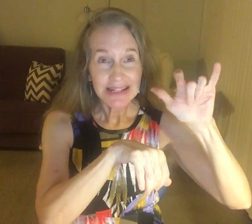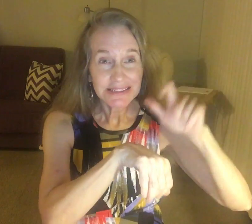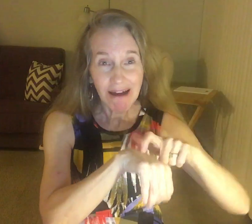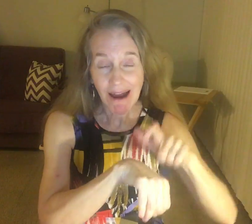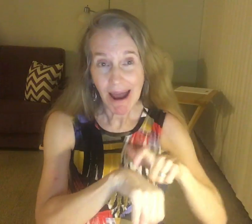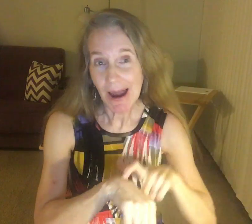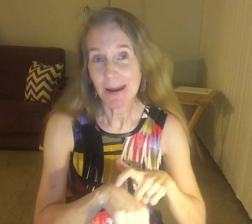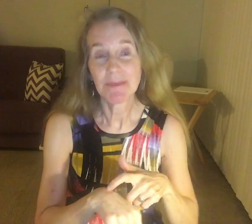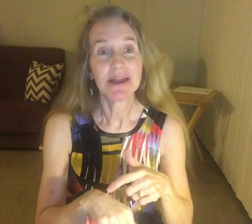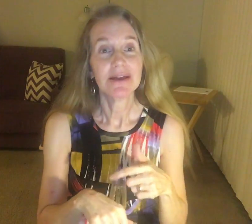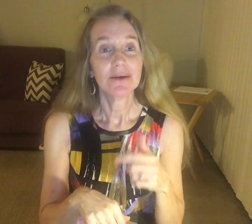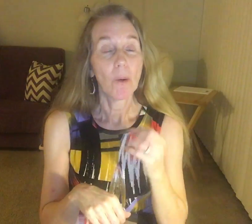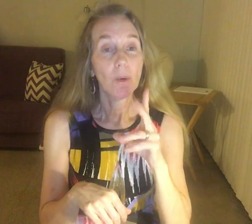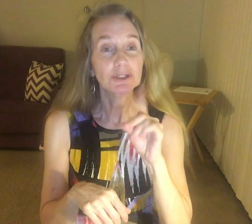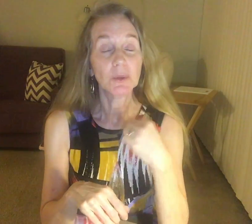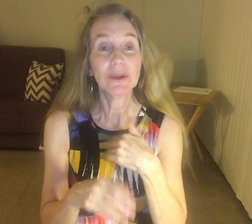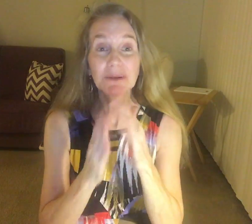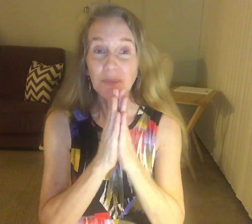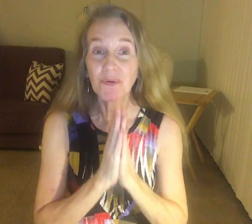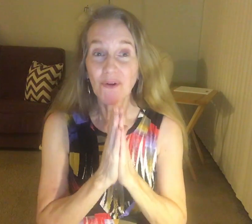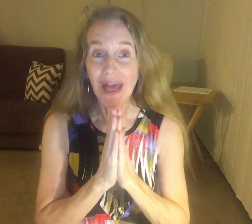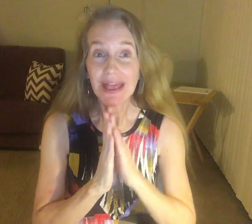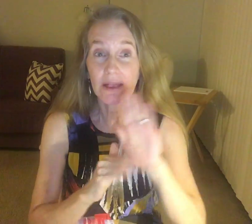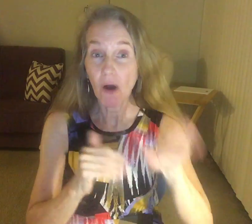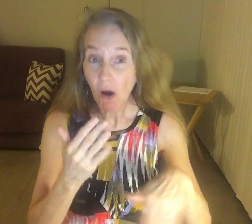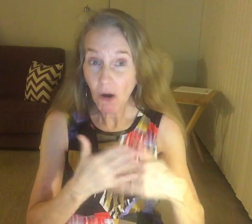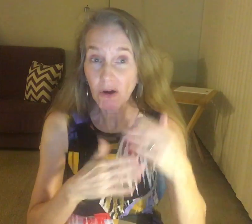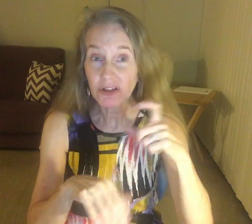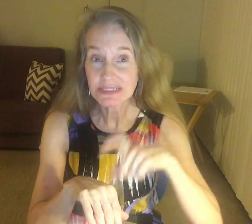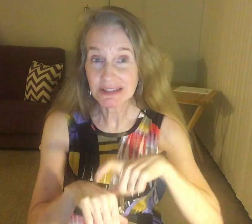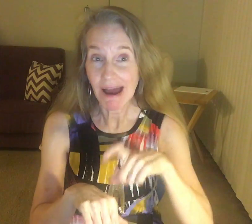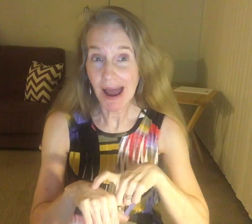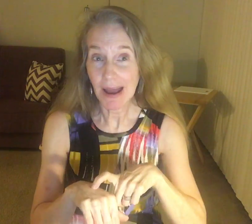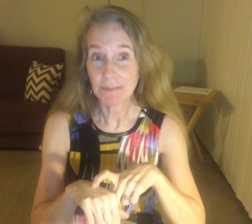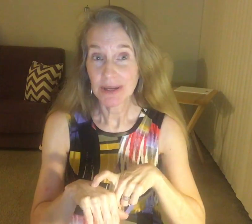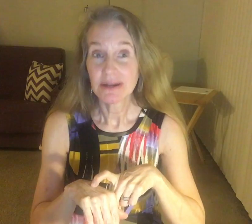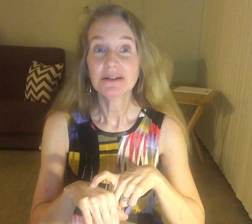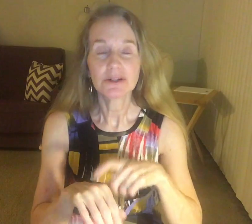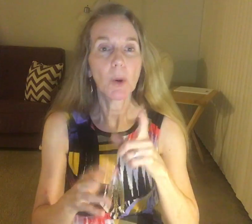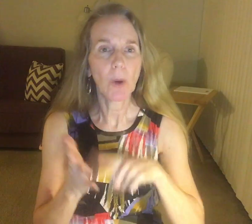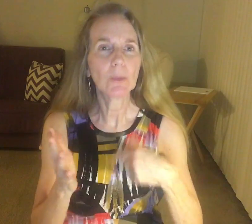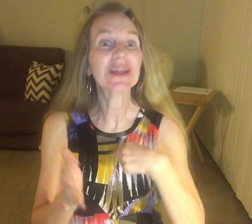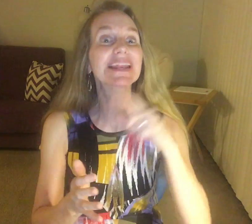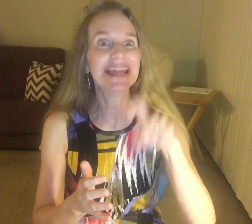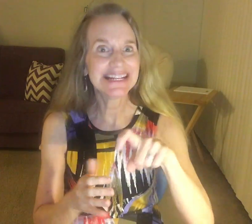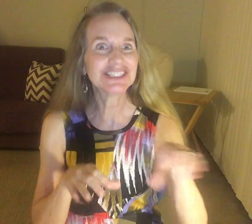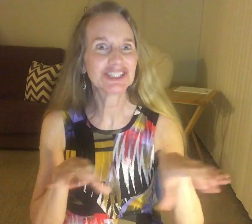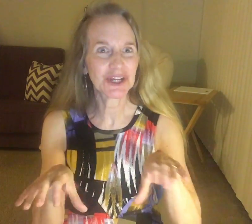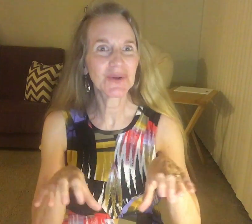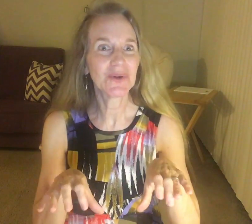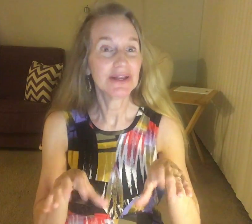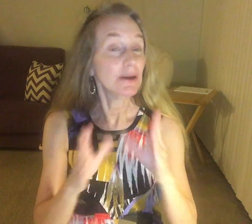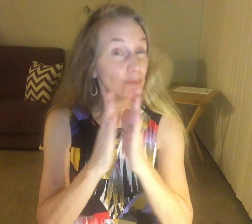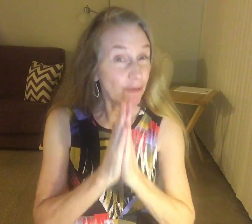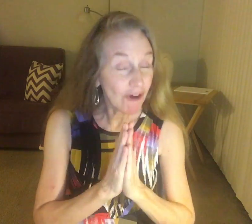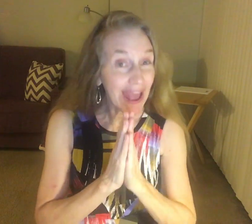time. Or to be playing all the time. You know, like, we need to play